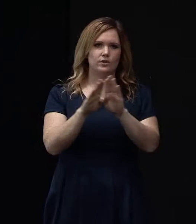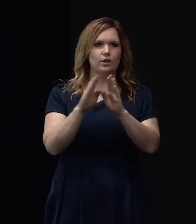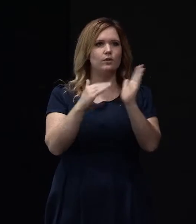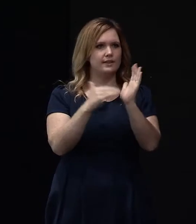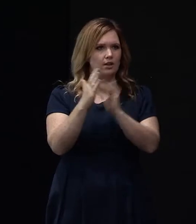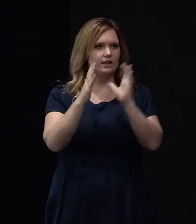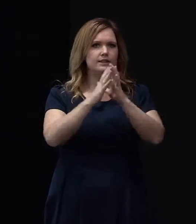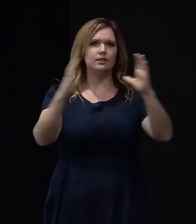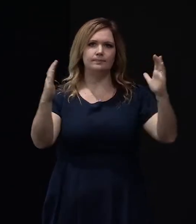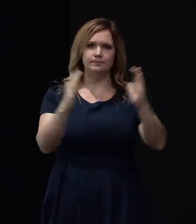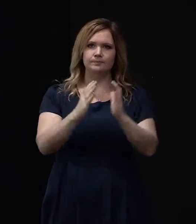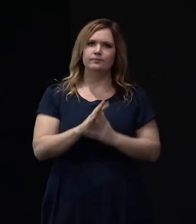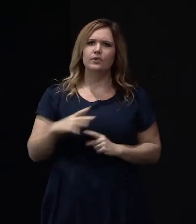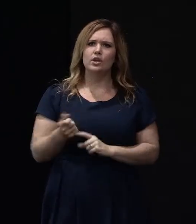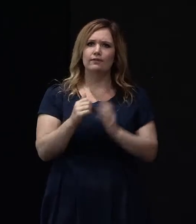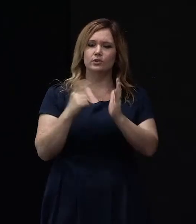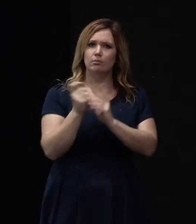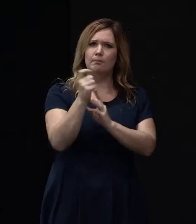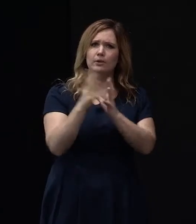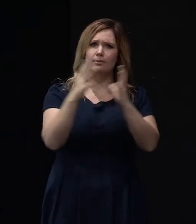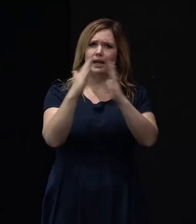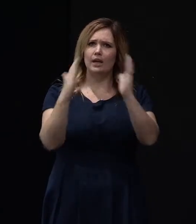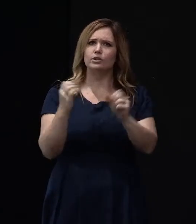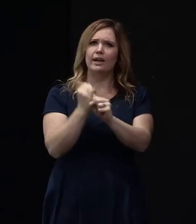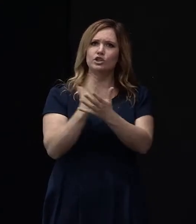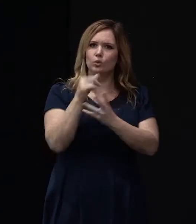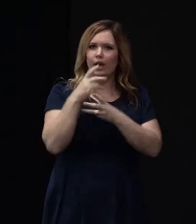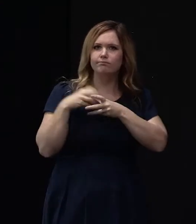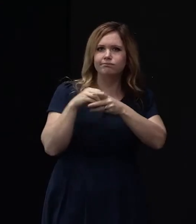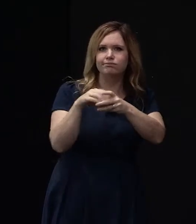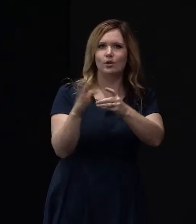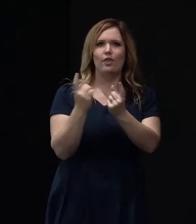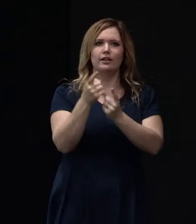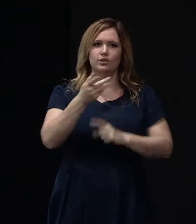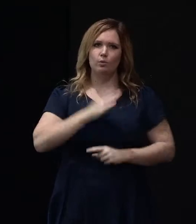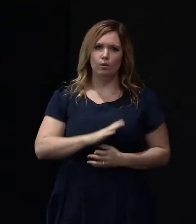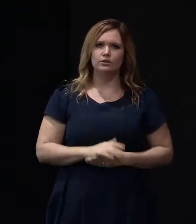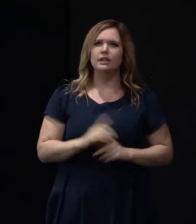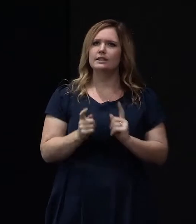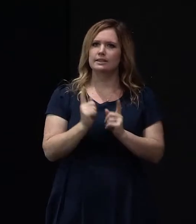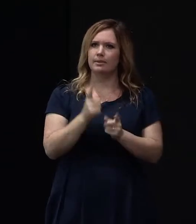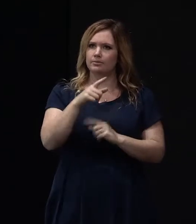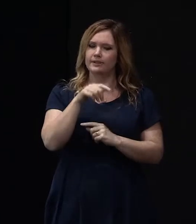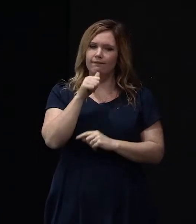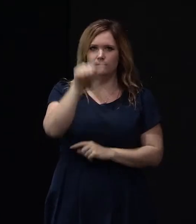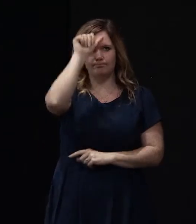necessarily have to build big to accommodate all of the things that you want, because sometimes that can be done with clever planning and make sure also that